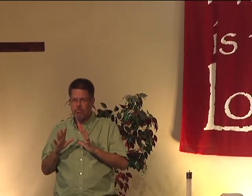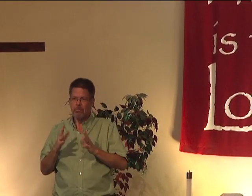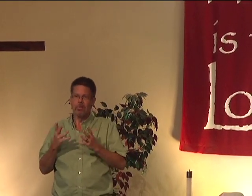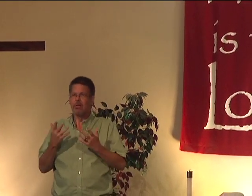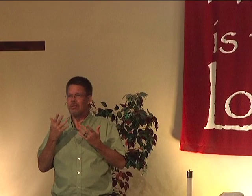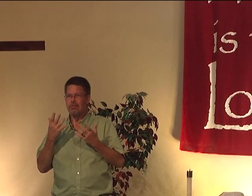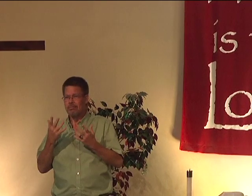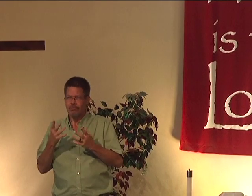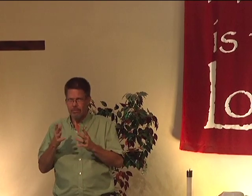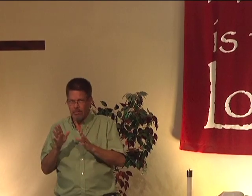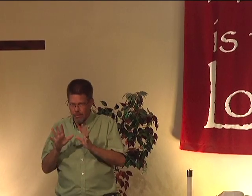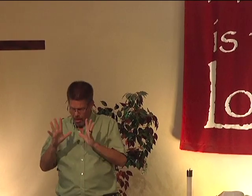It's awesome.